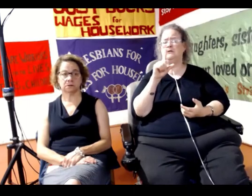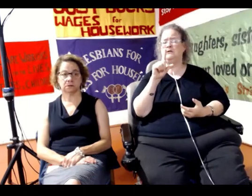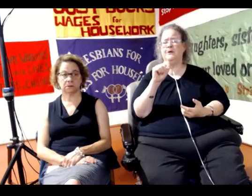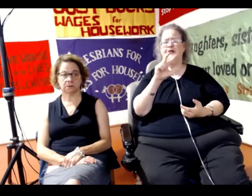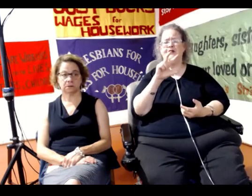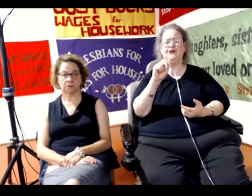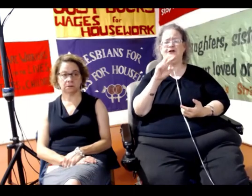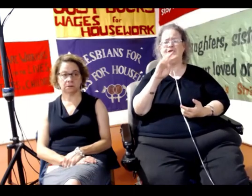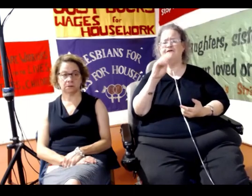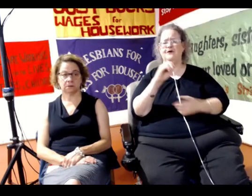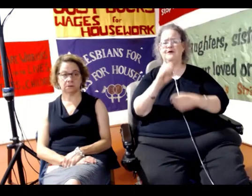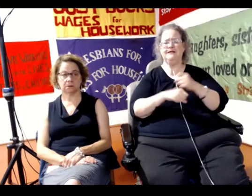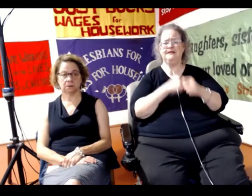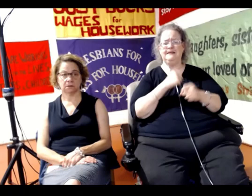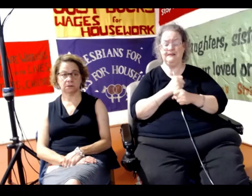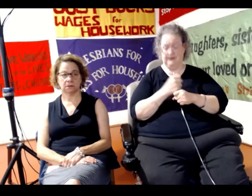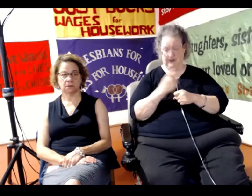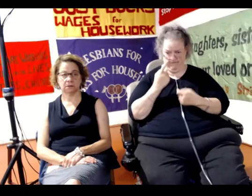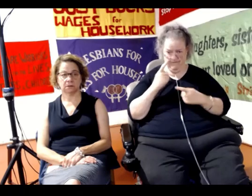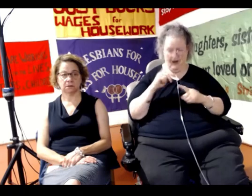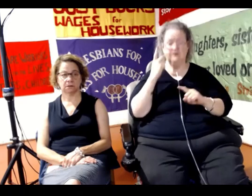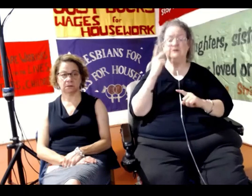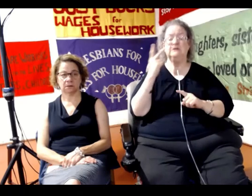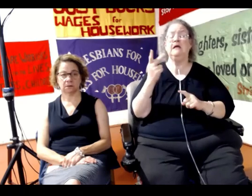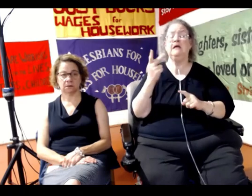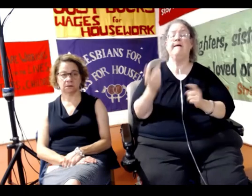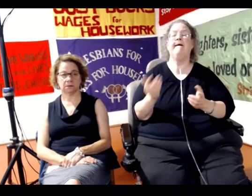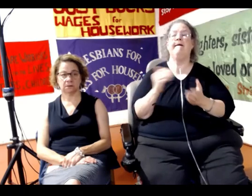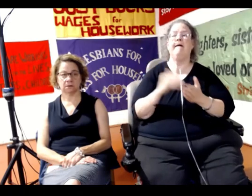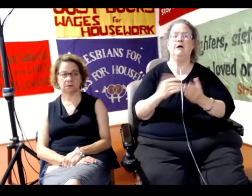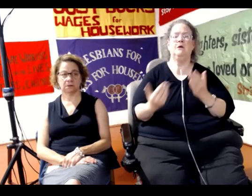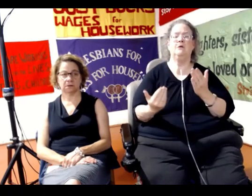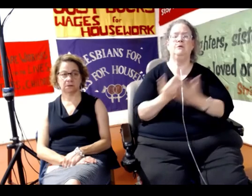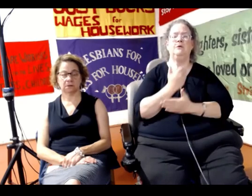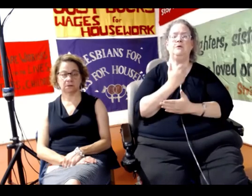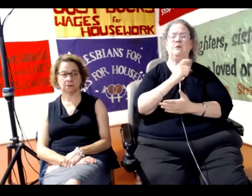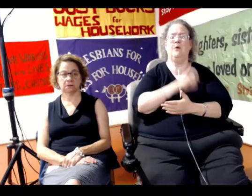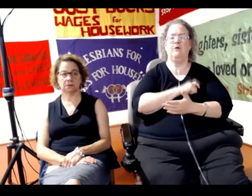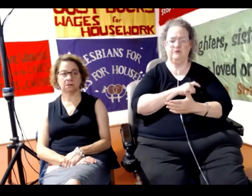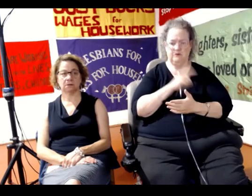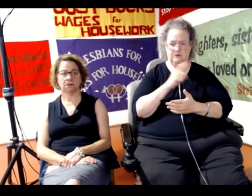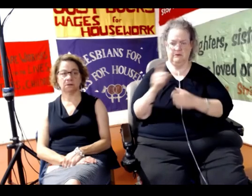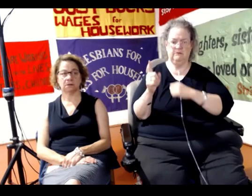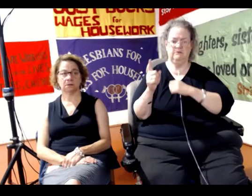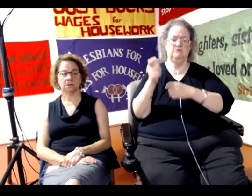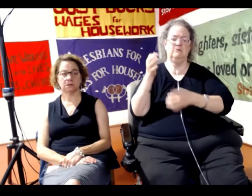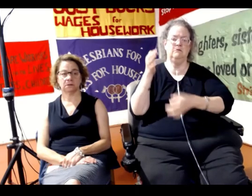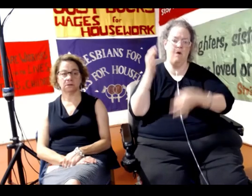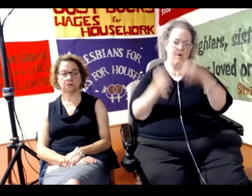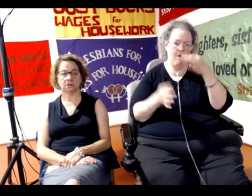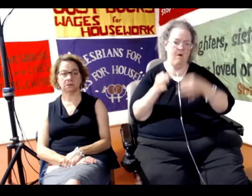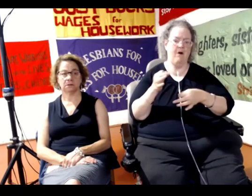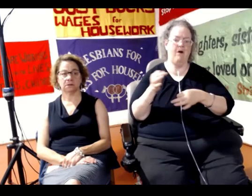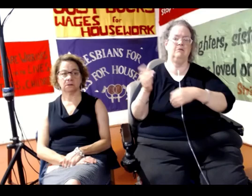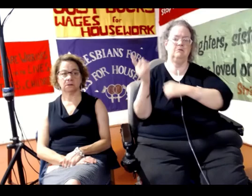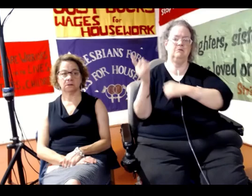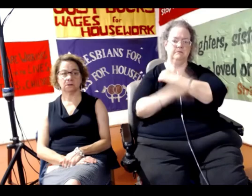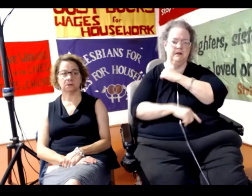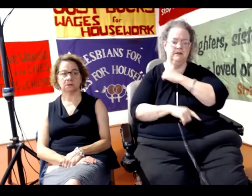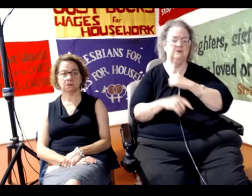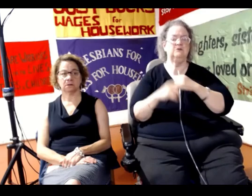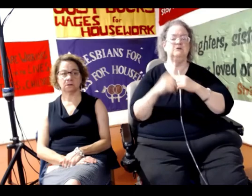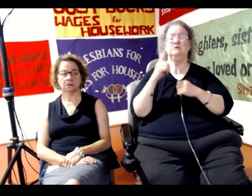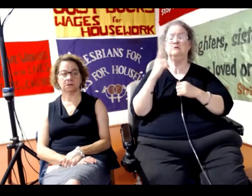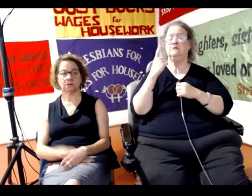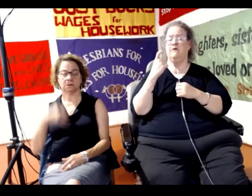days, another officer is being charged or convicted of sexual abuse of power or of other kinds of appalling